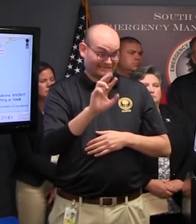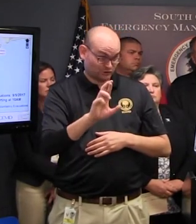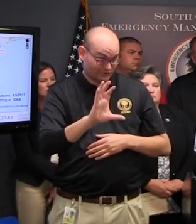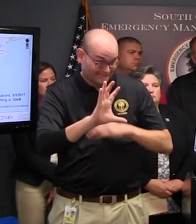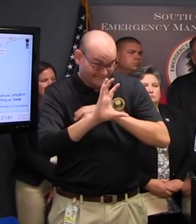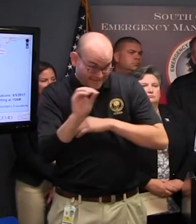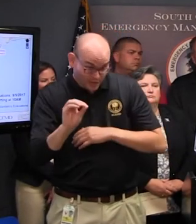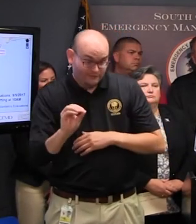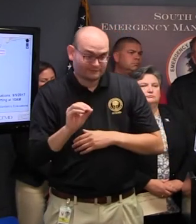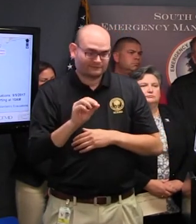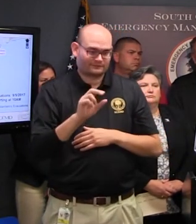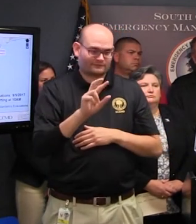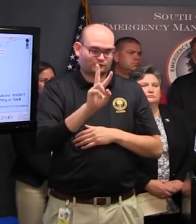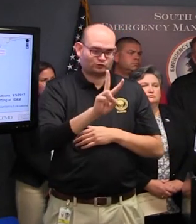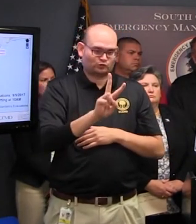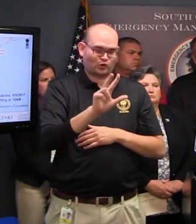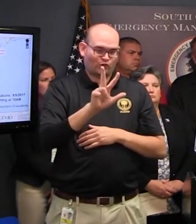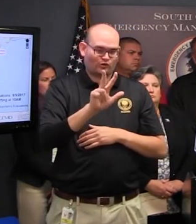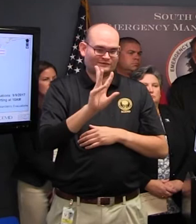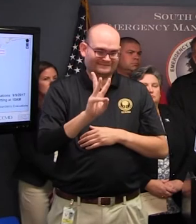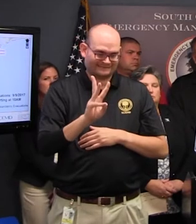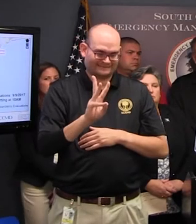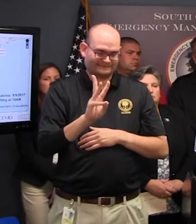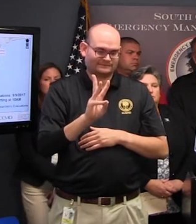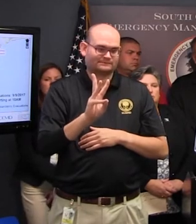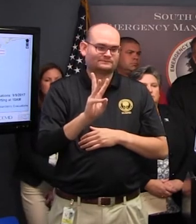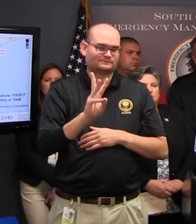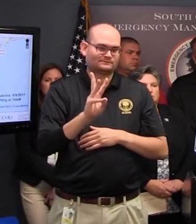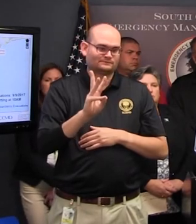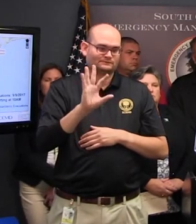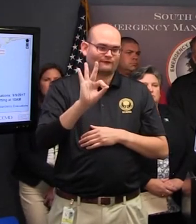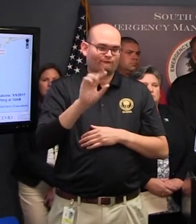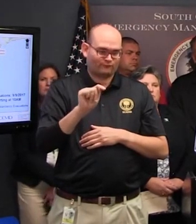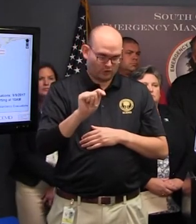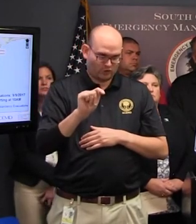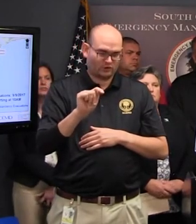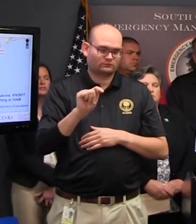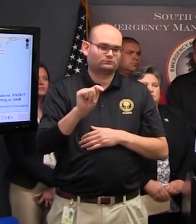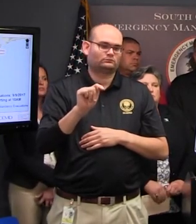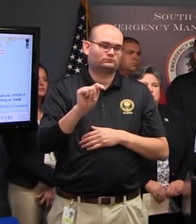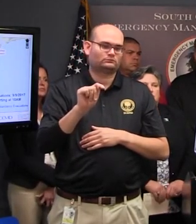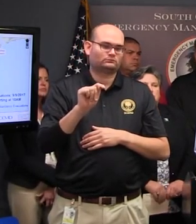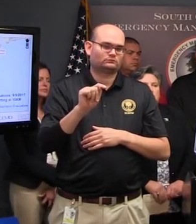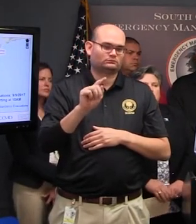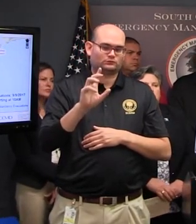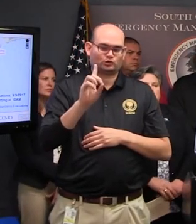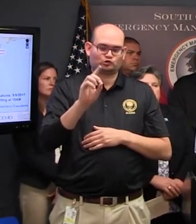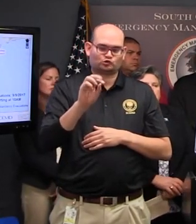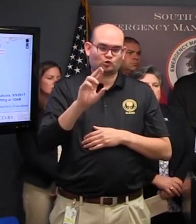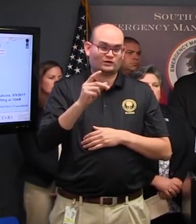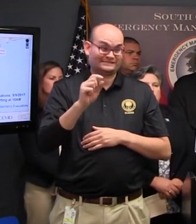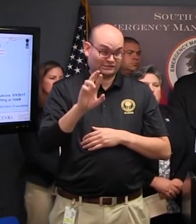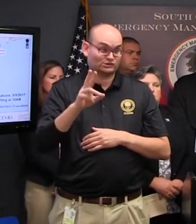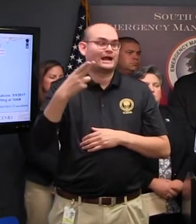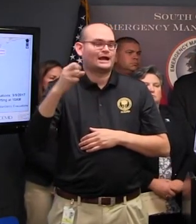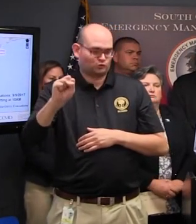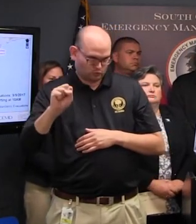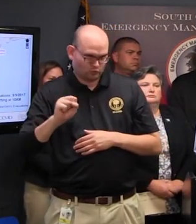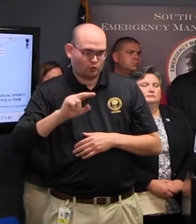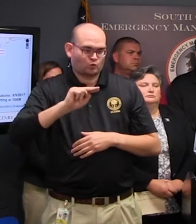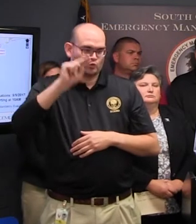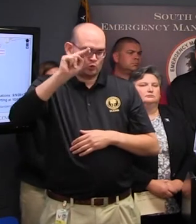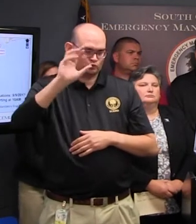also at Fort Dorchester High School at 8500 Patriot Boulevard in North Charleston